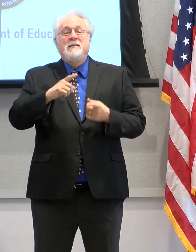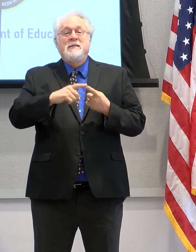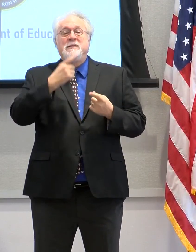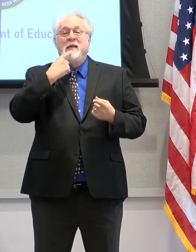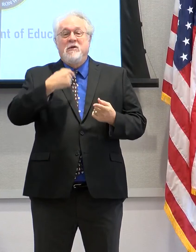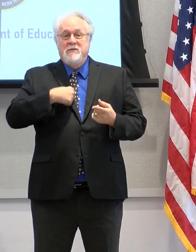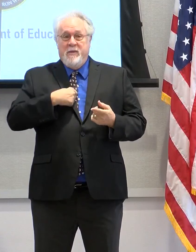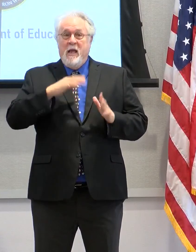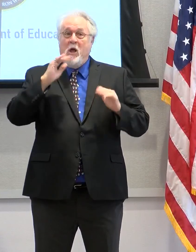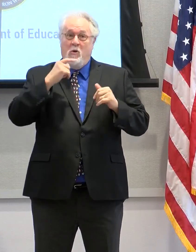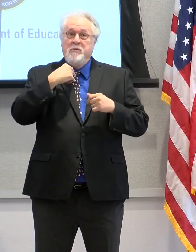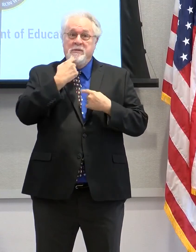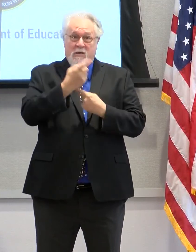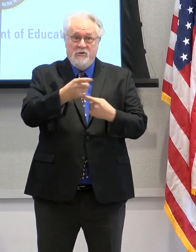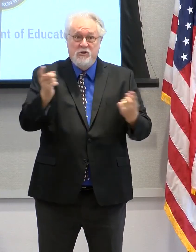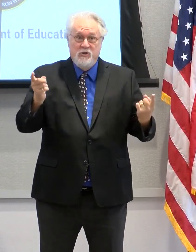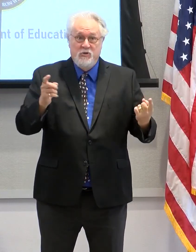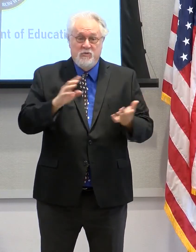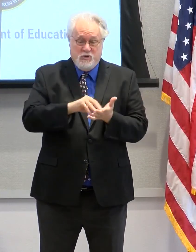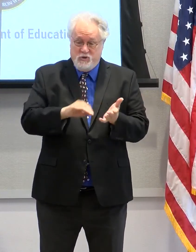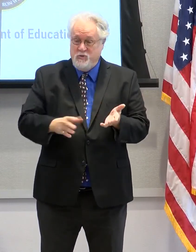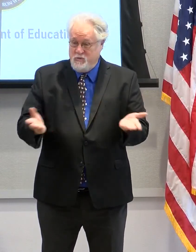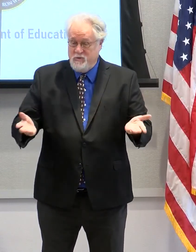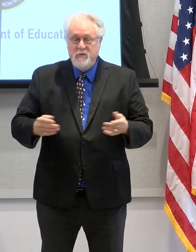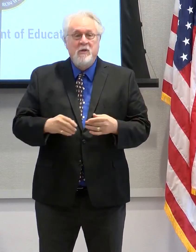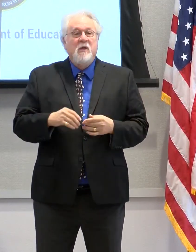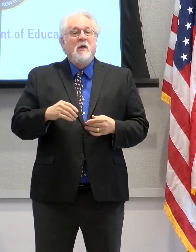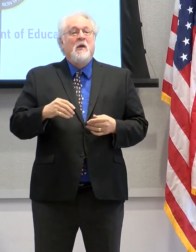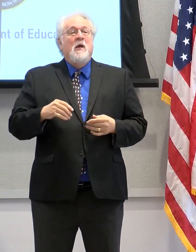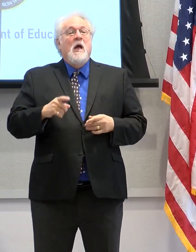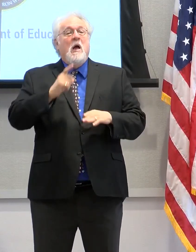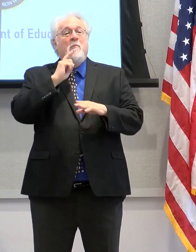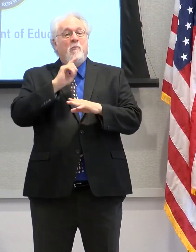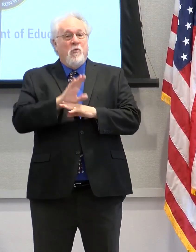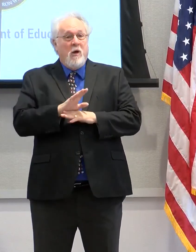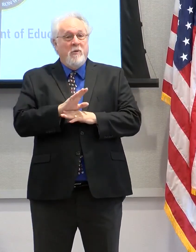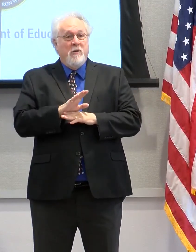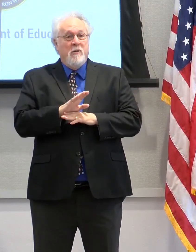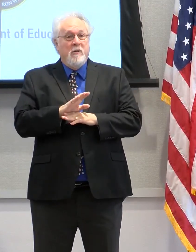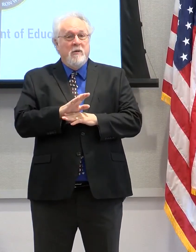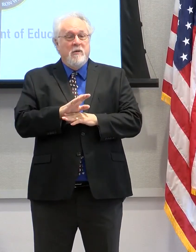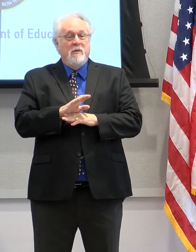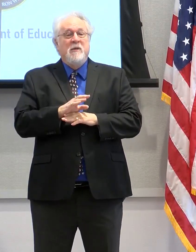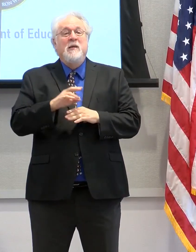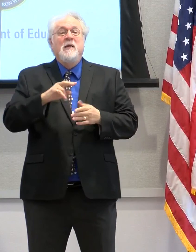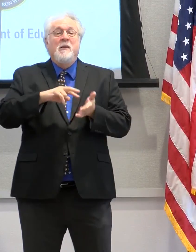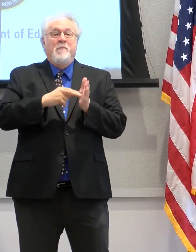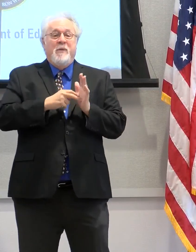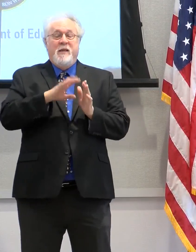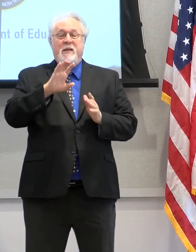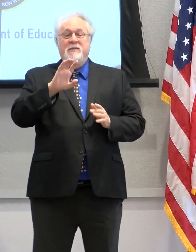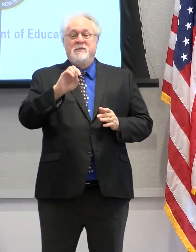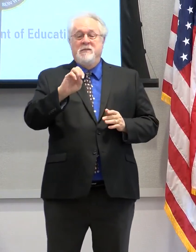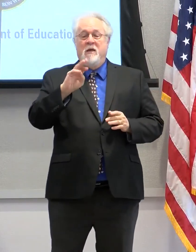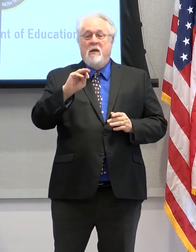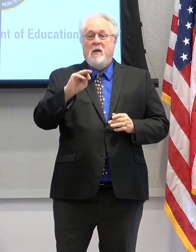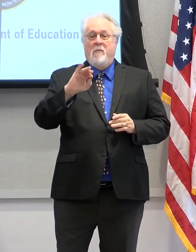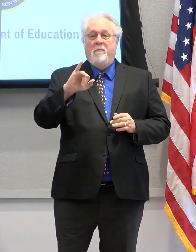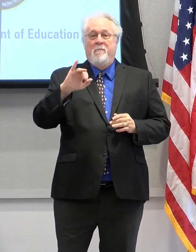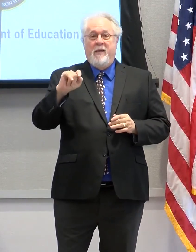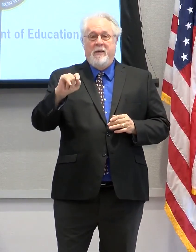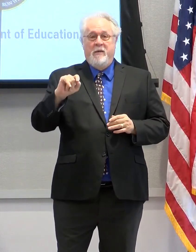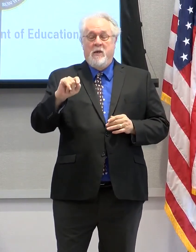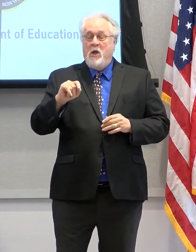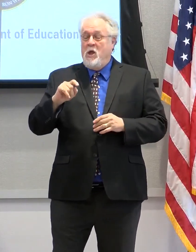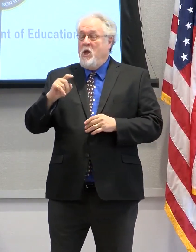me, and I hope says to our students, a promise is a commitment. When you make a promise,